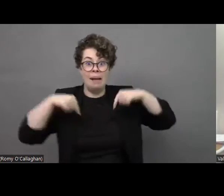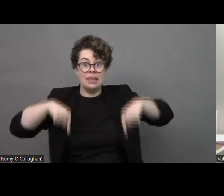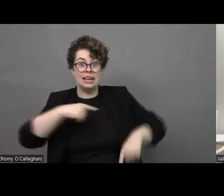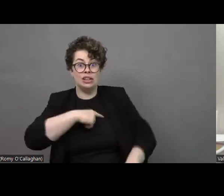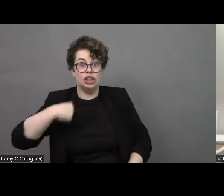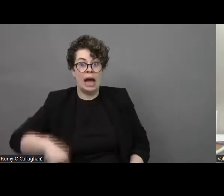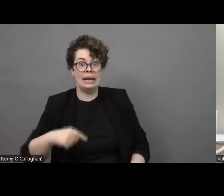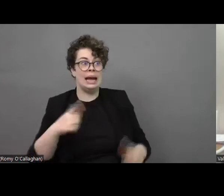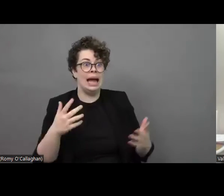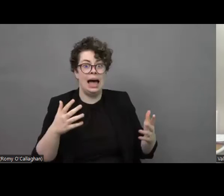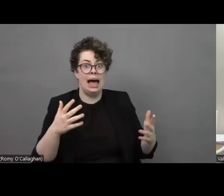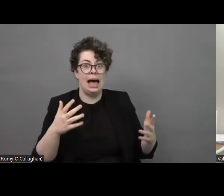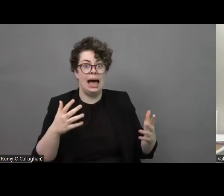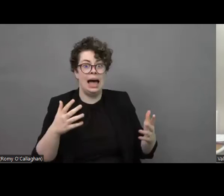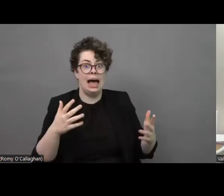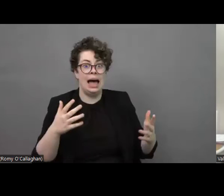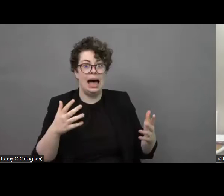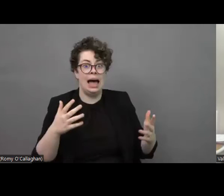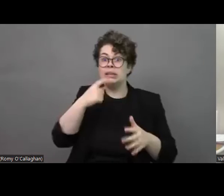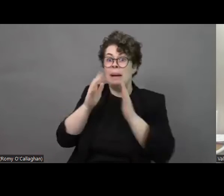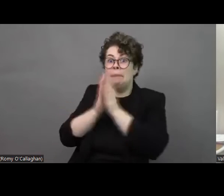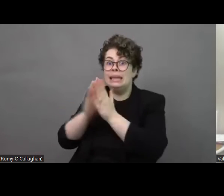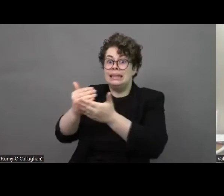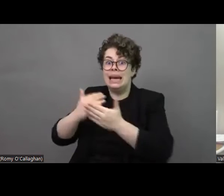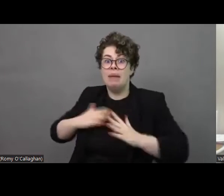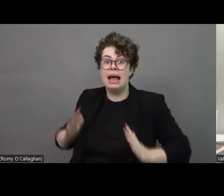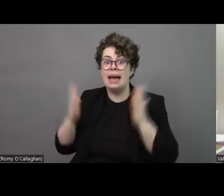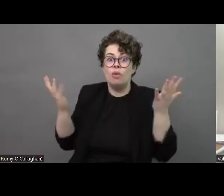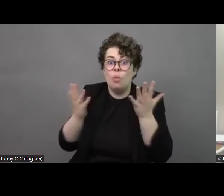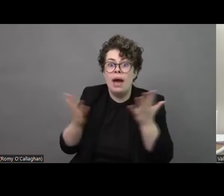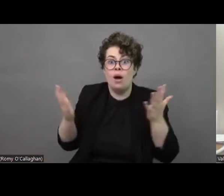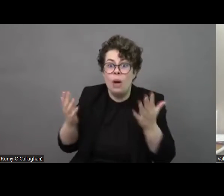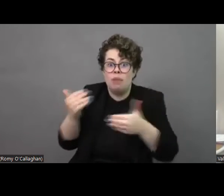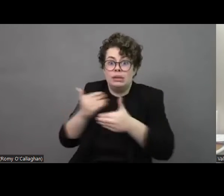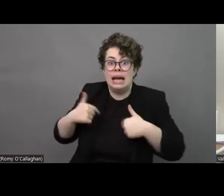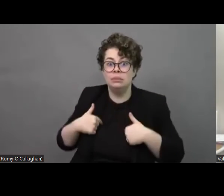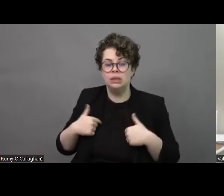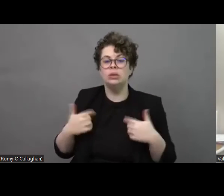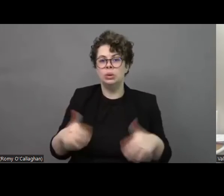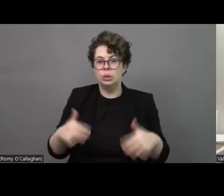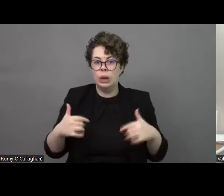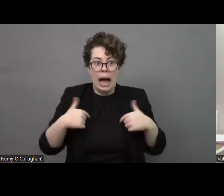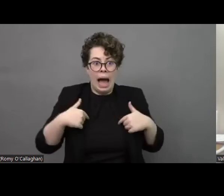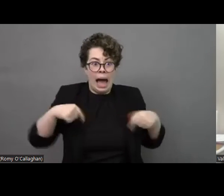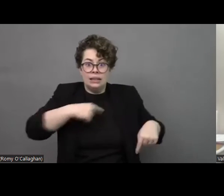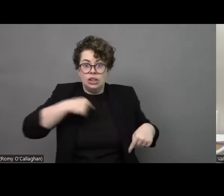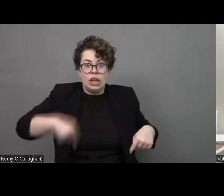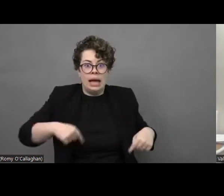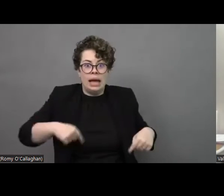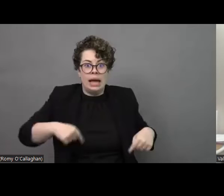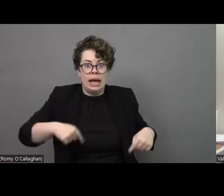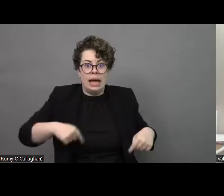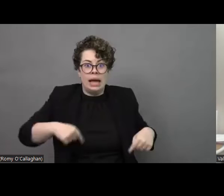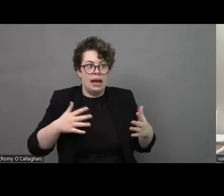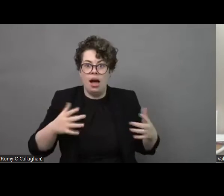help me. Get me out of here. Save my life. And this is what she says. And it is so difficult to help those people. I see that.